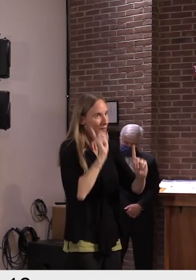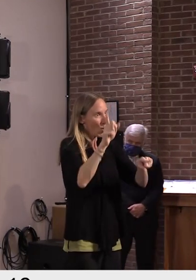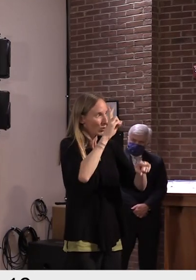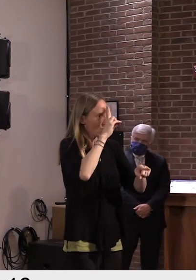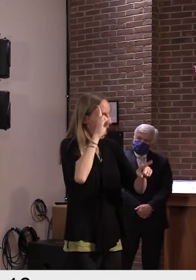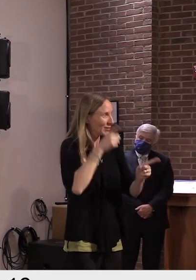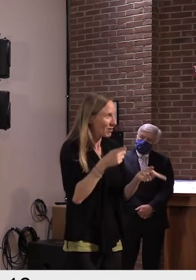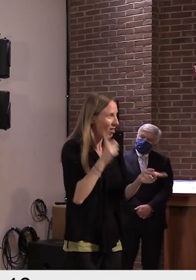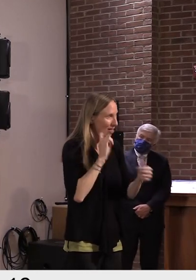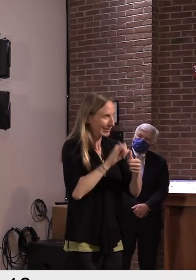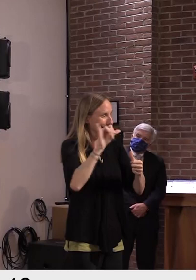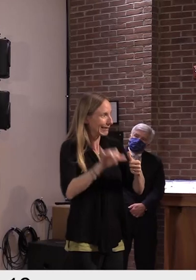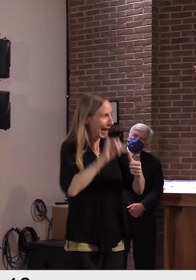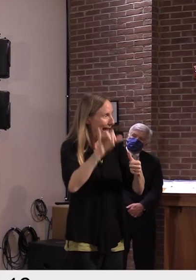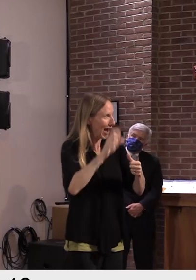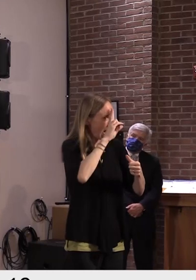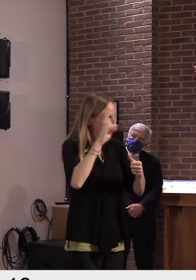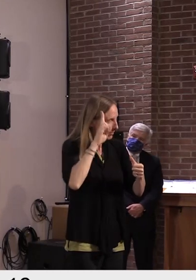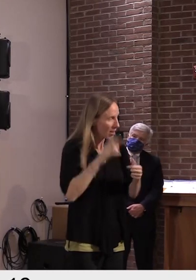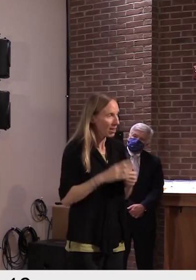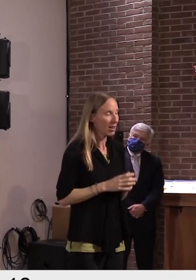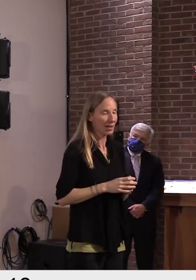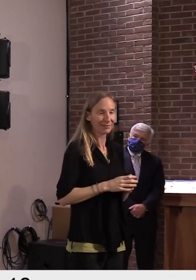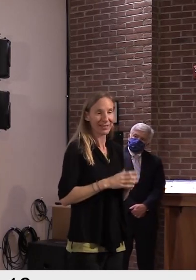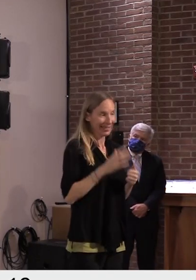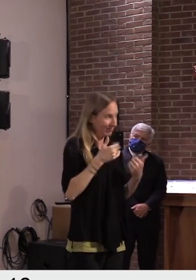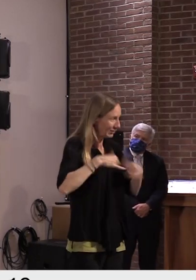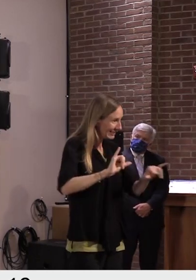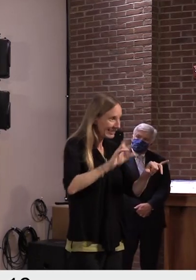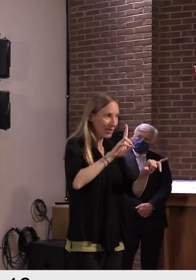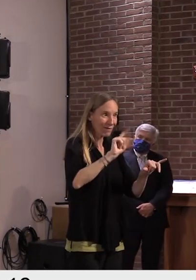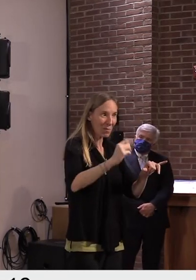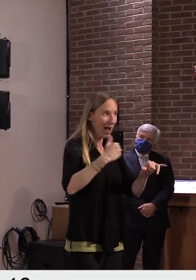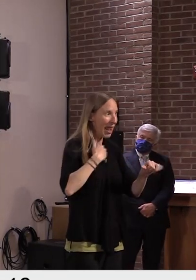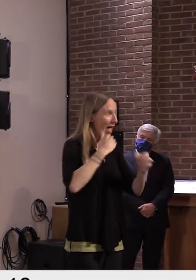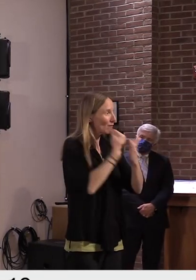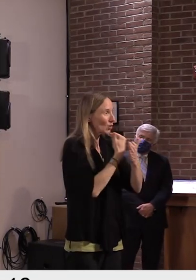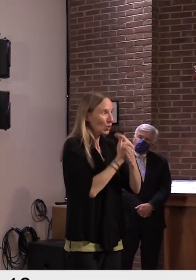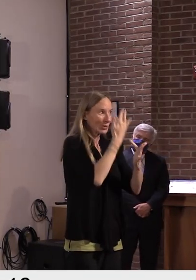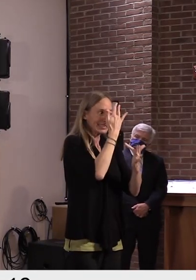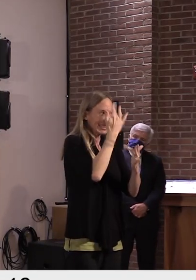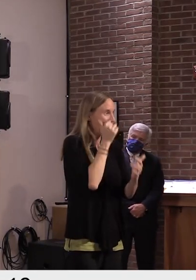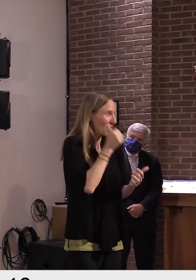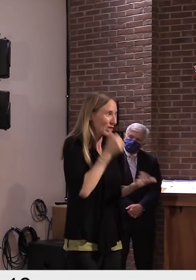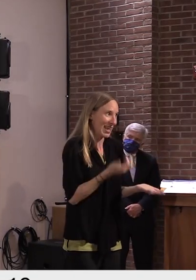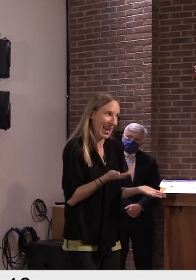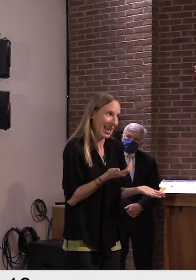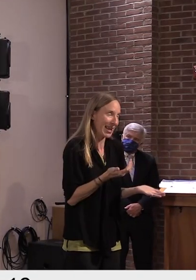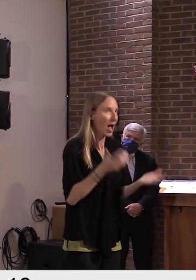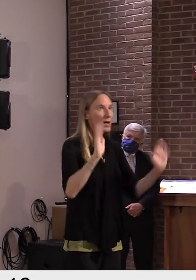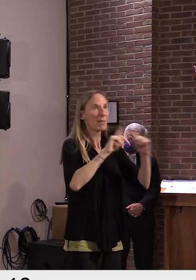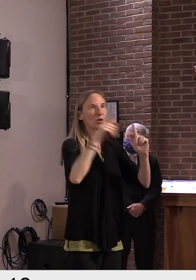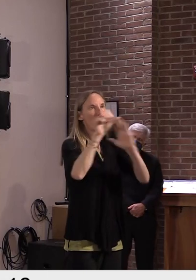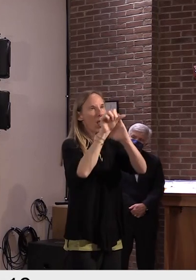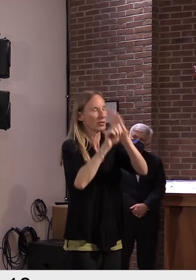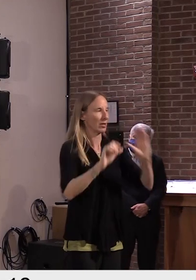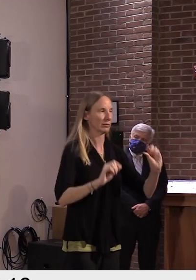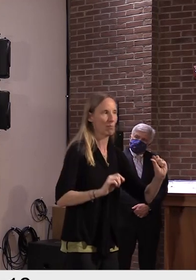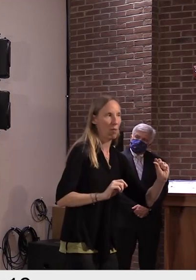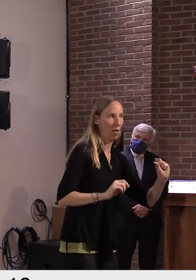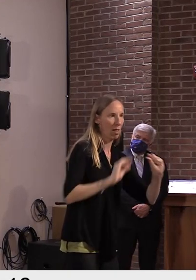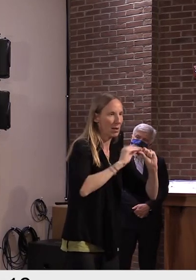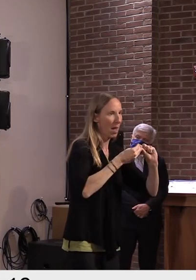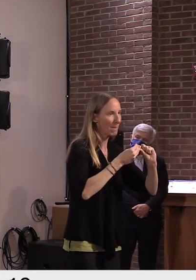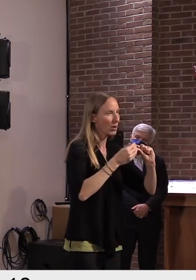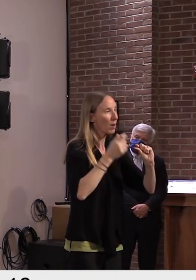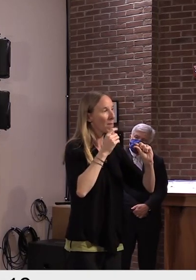each day, though fortunately far fewer than most other states. And another outbreak can happen at any moment,